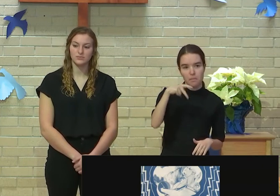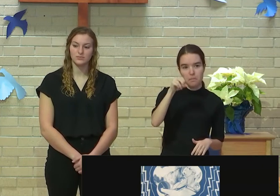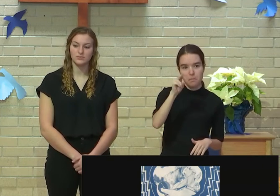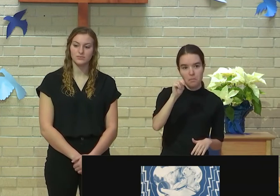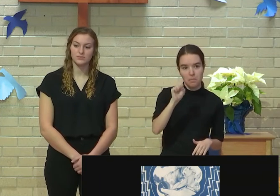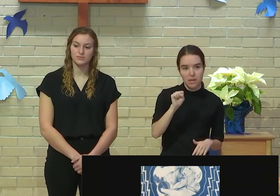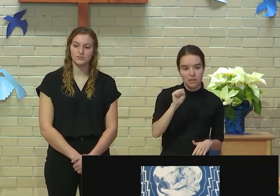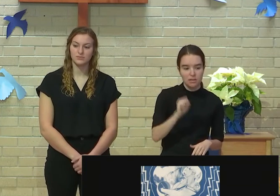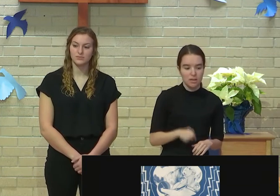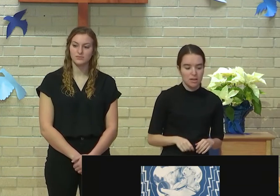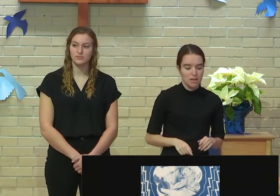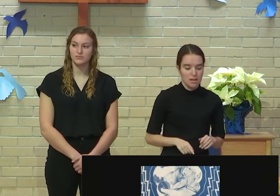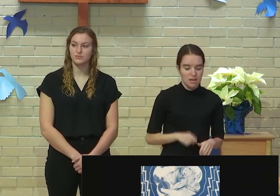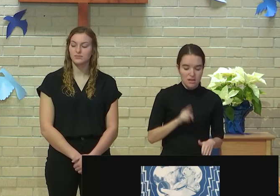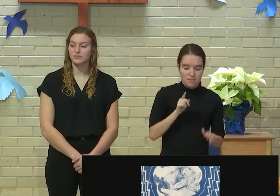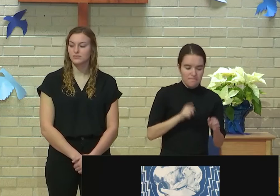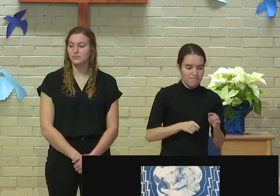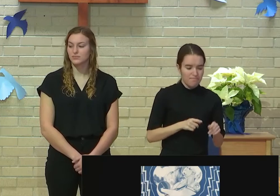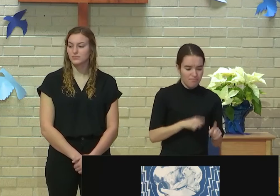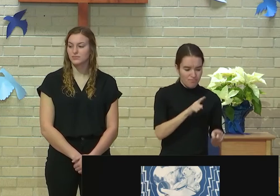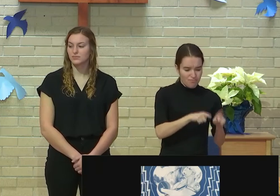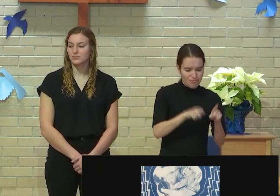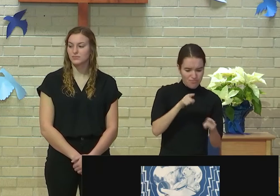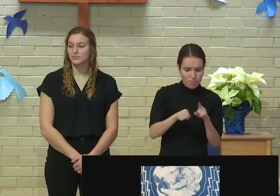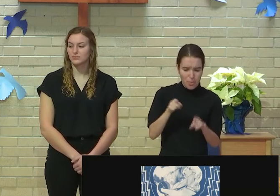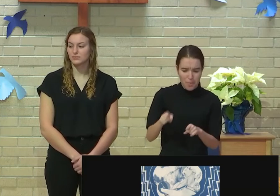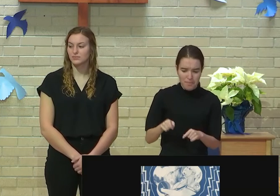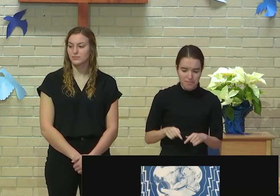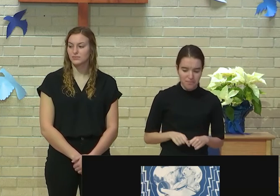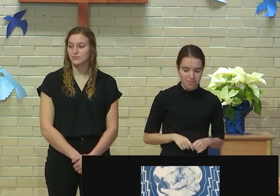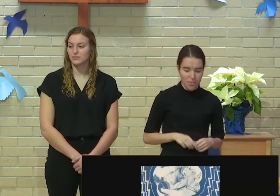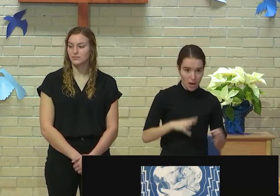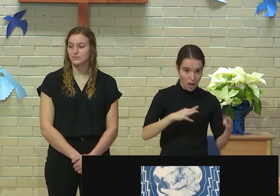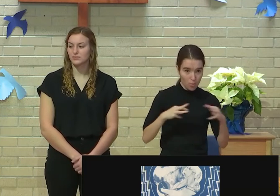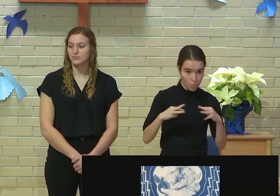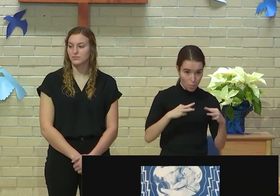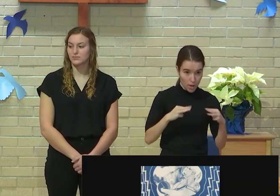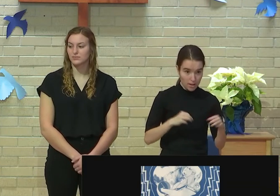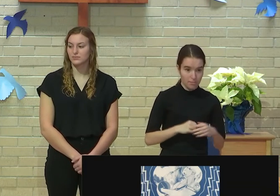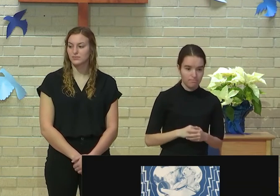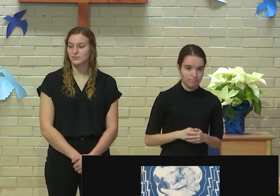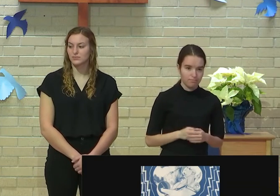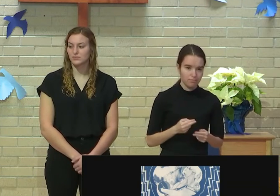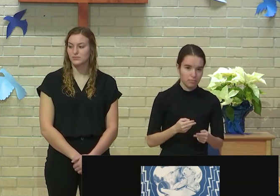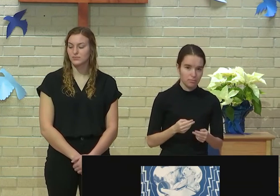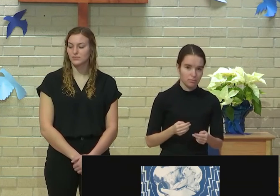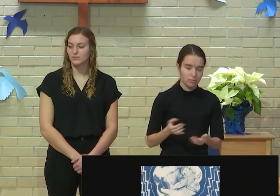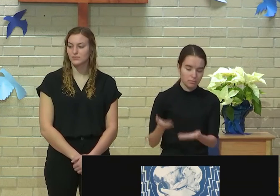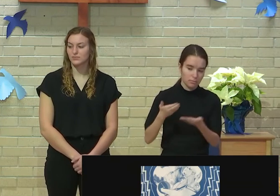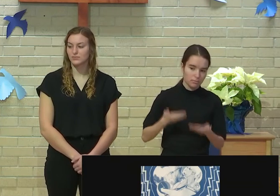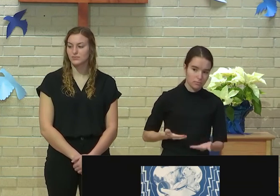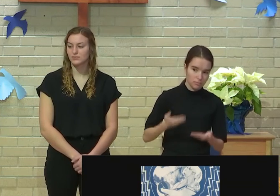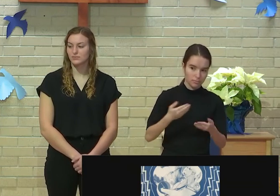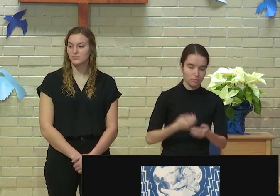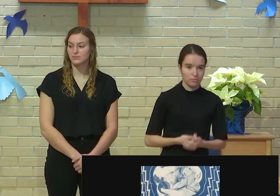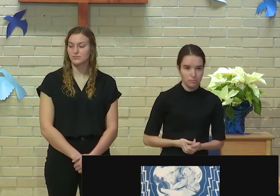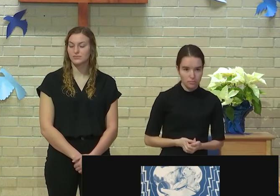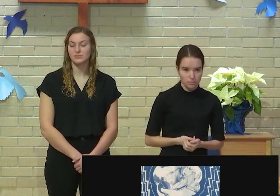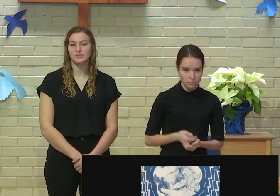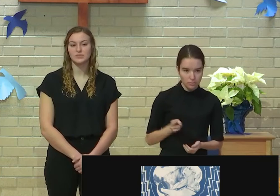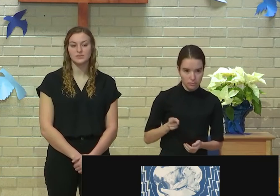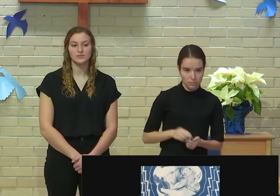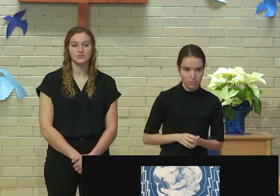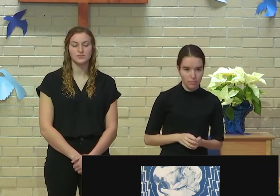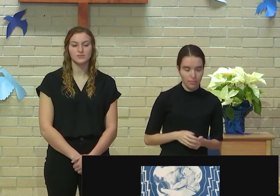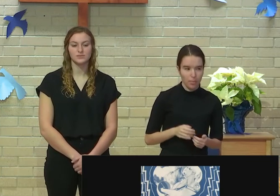we were provided history magazines. And I decided, and I made the connection that war is